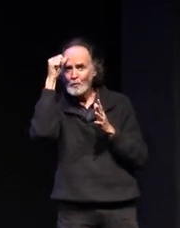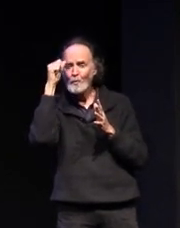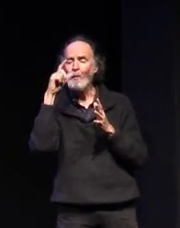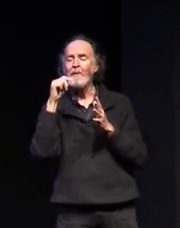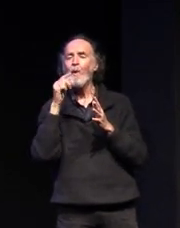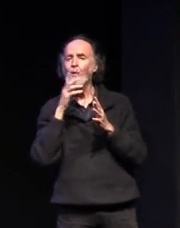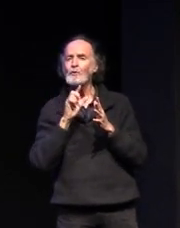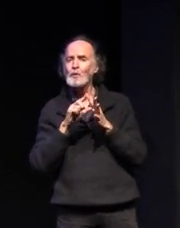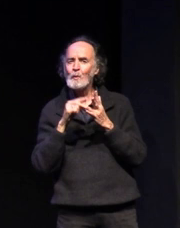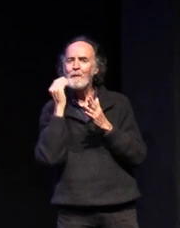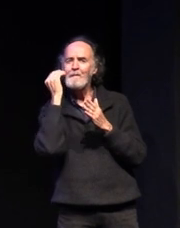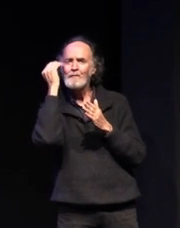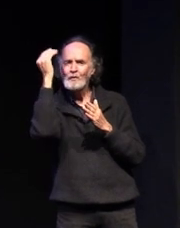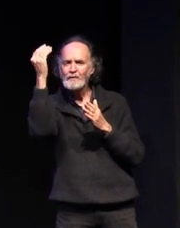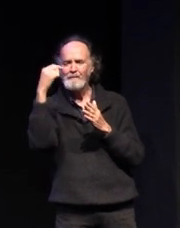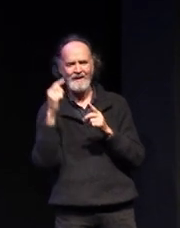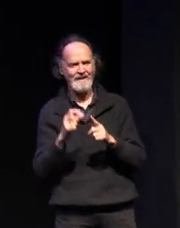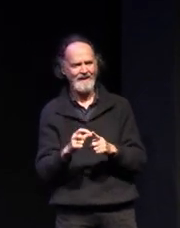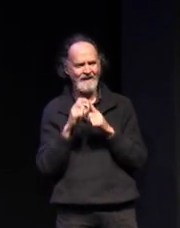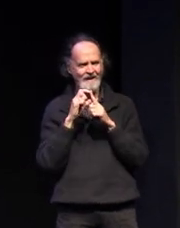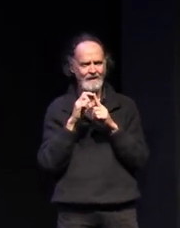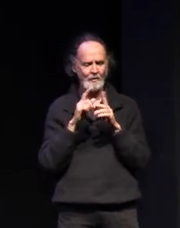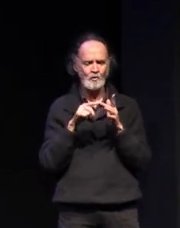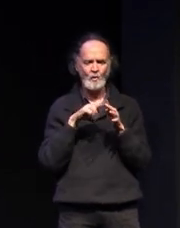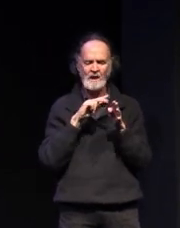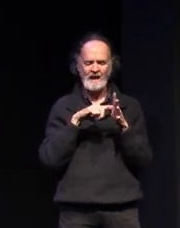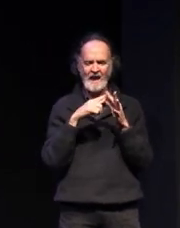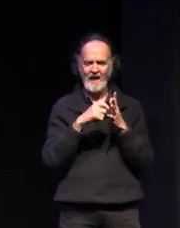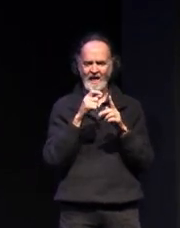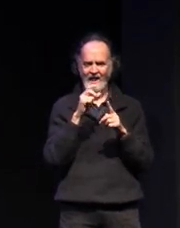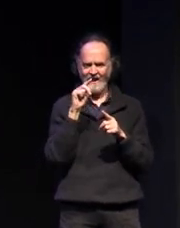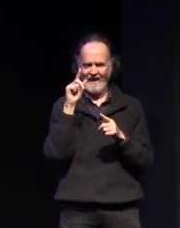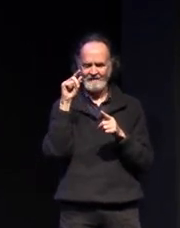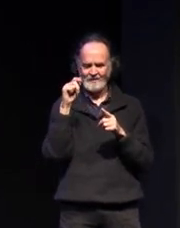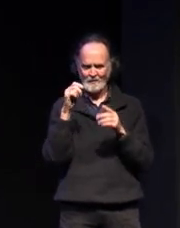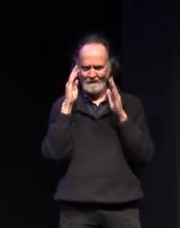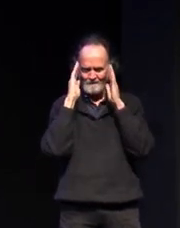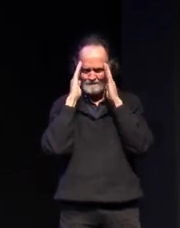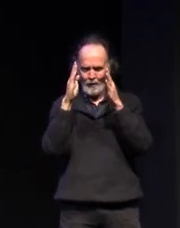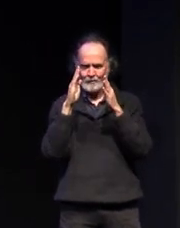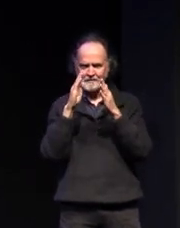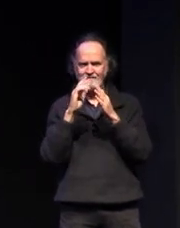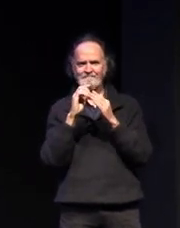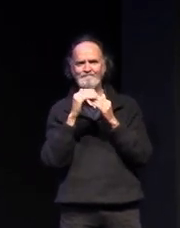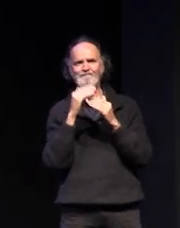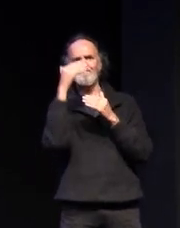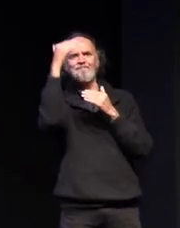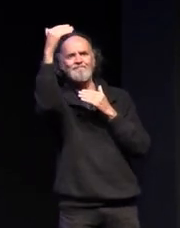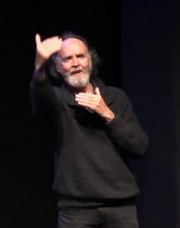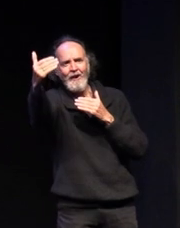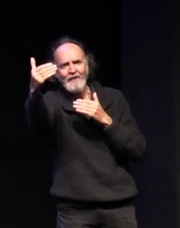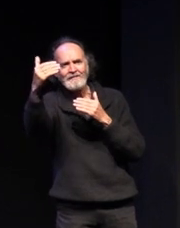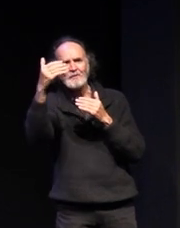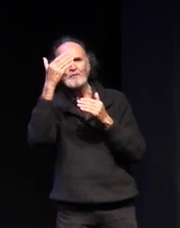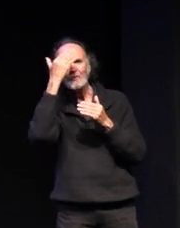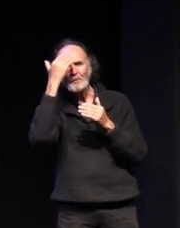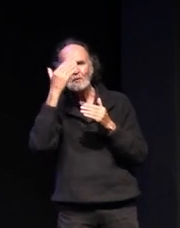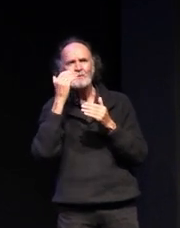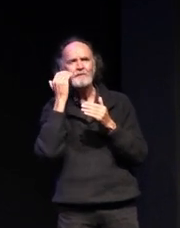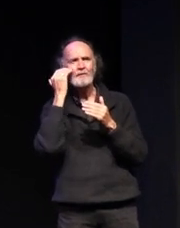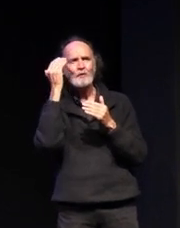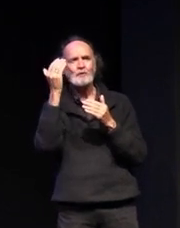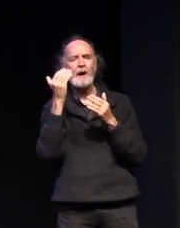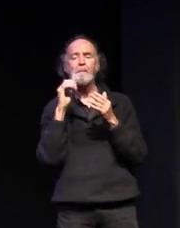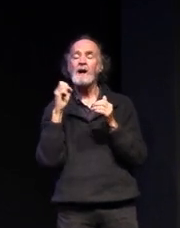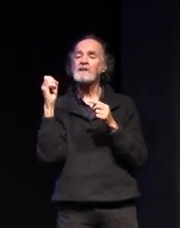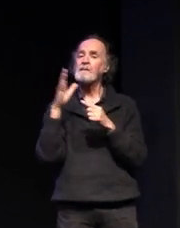or year 11 student to be too focused on what's going to happen beyond school but it is important to have some form of